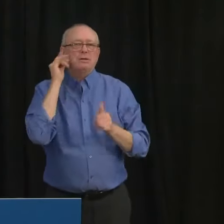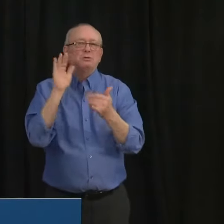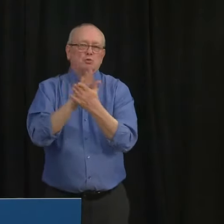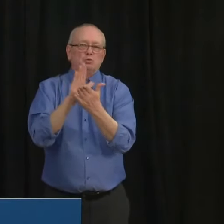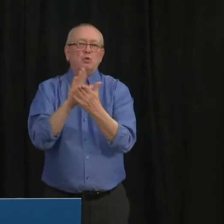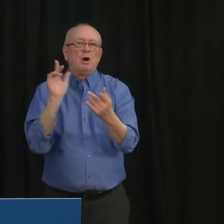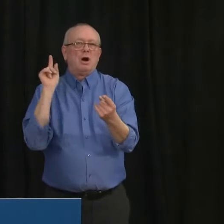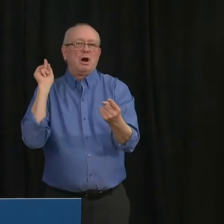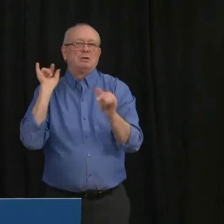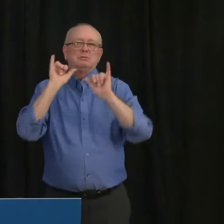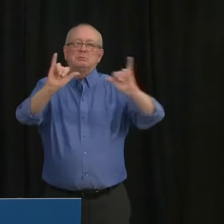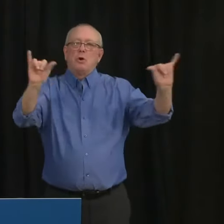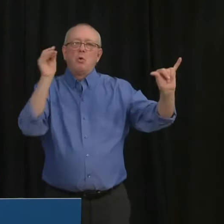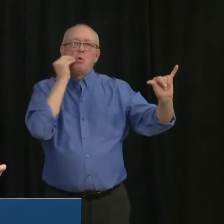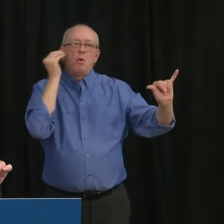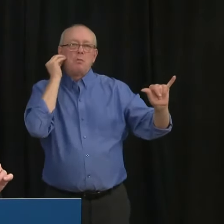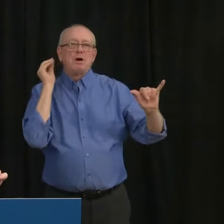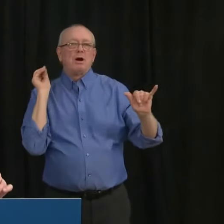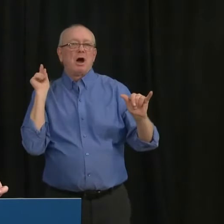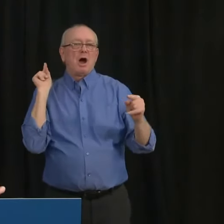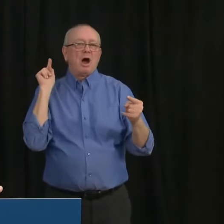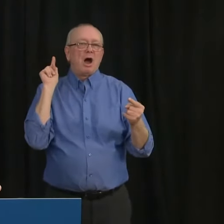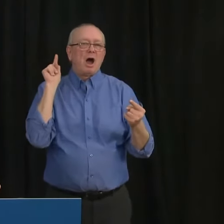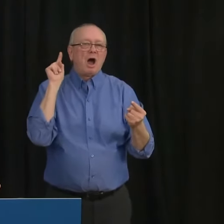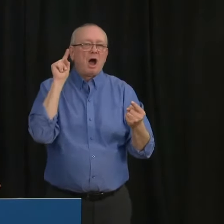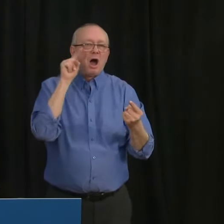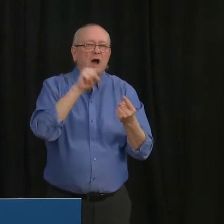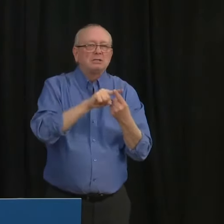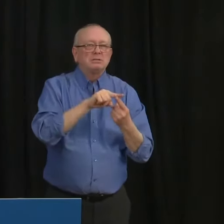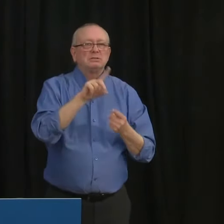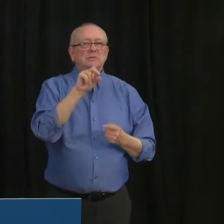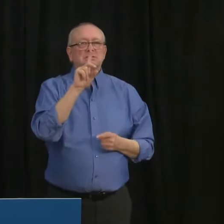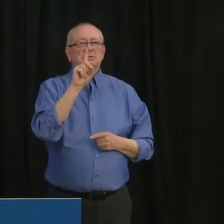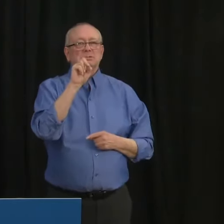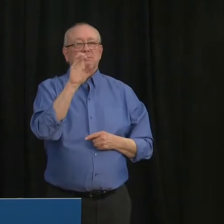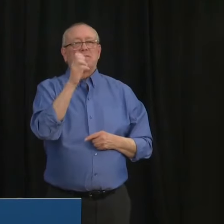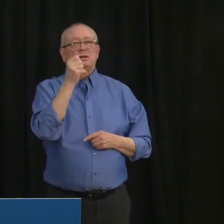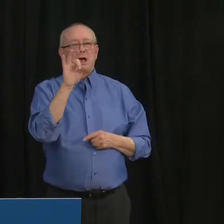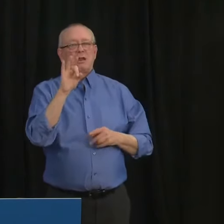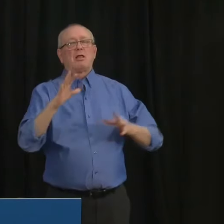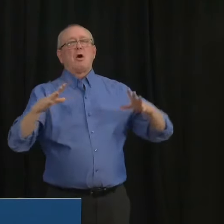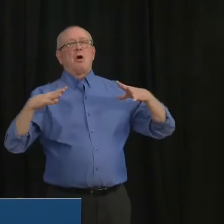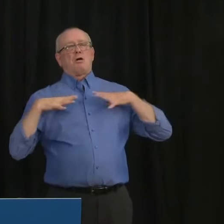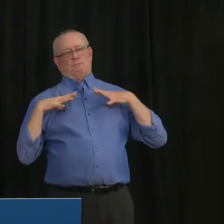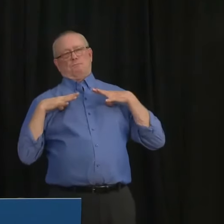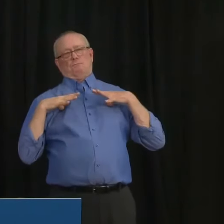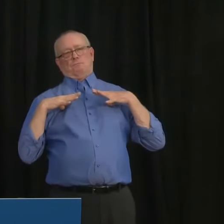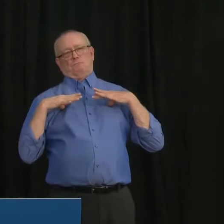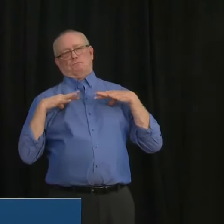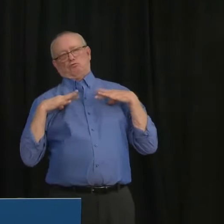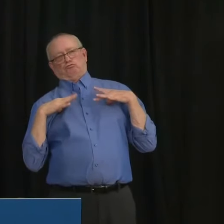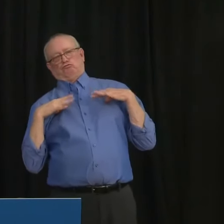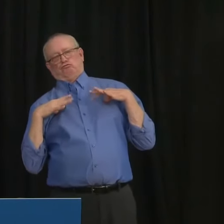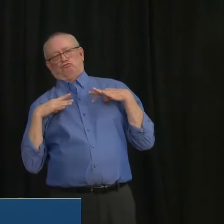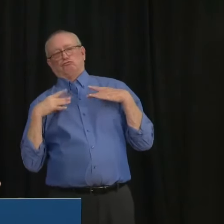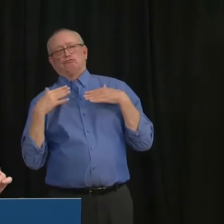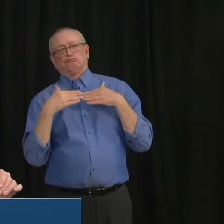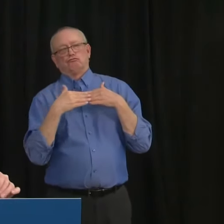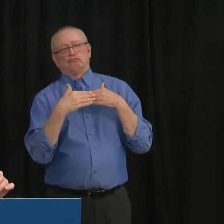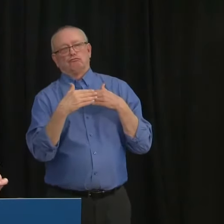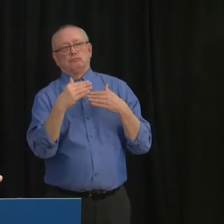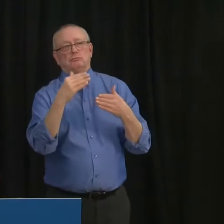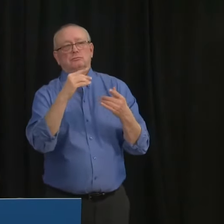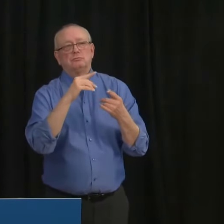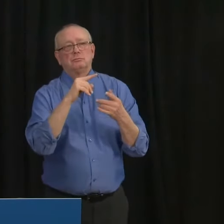December 18 all students will begin their winter breaks. In-person learning for all students will be delayed a week after the